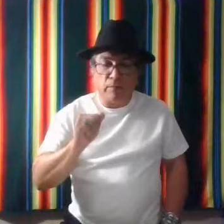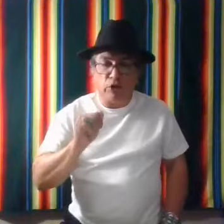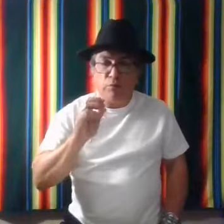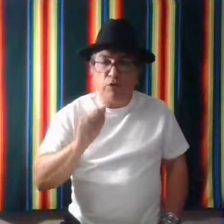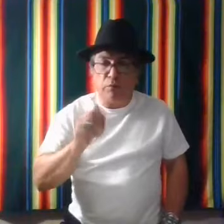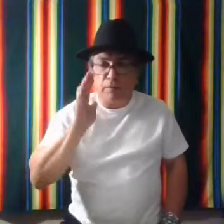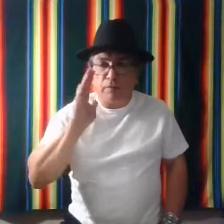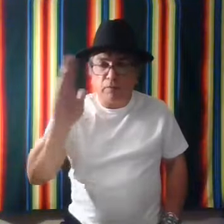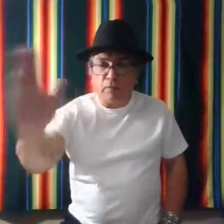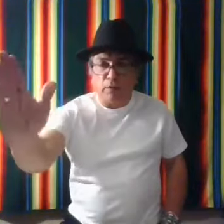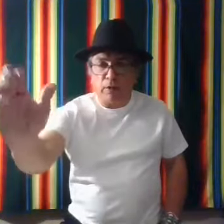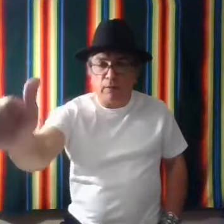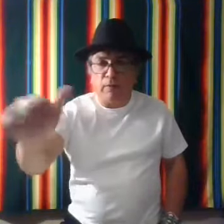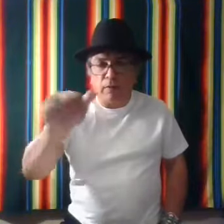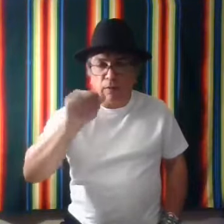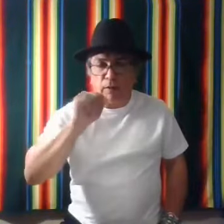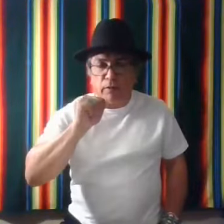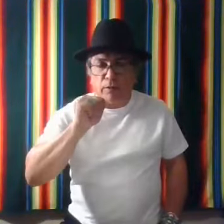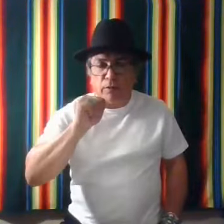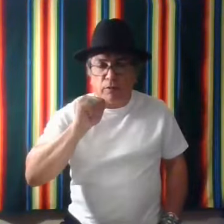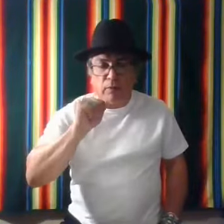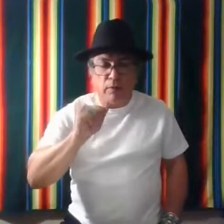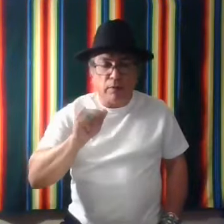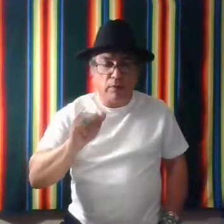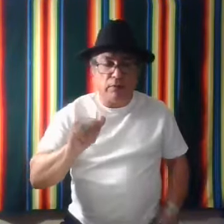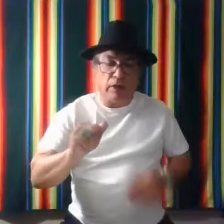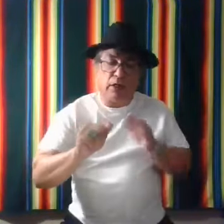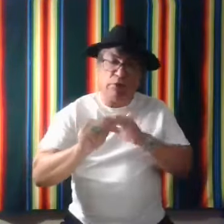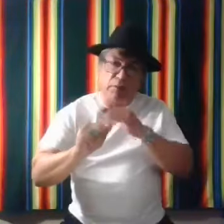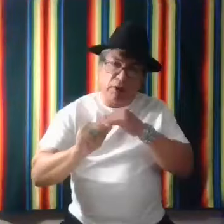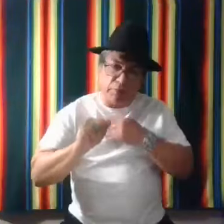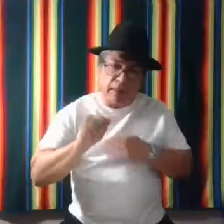Two moves. One. Two. So that thumb is coming back.